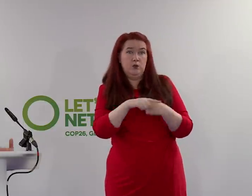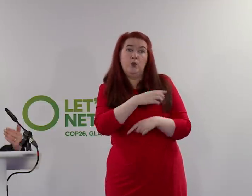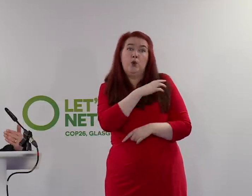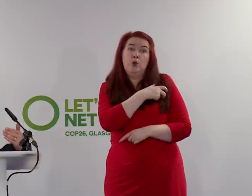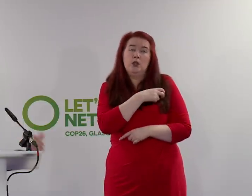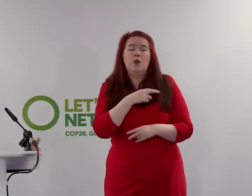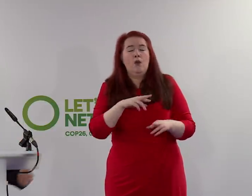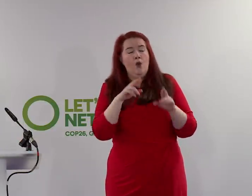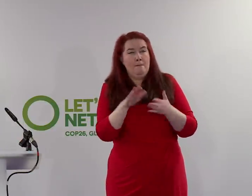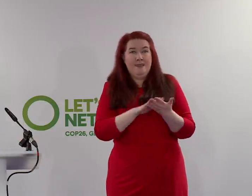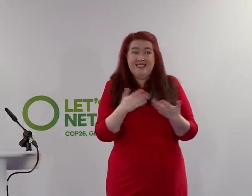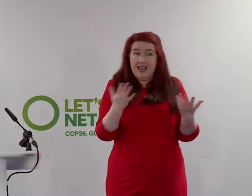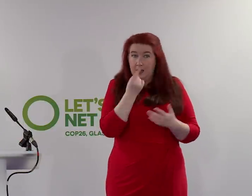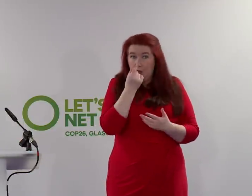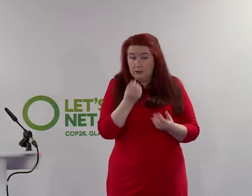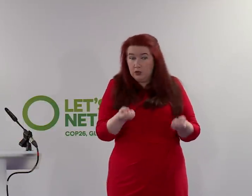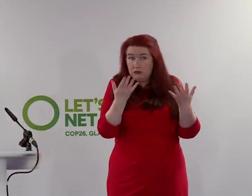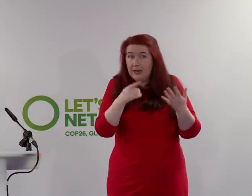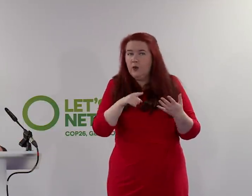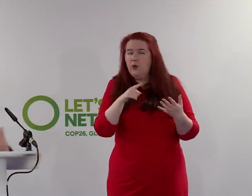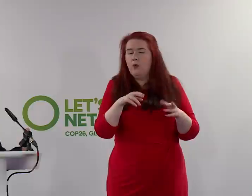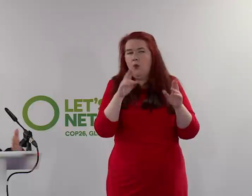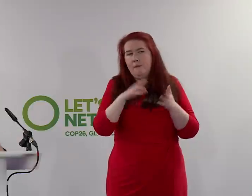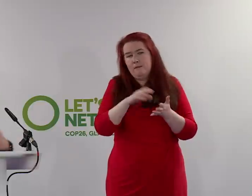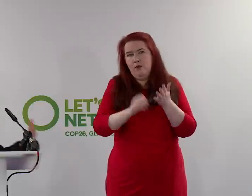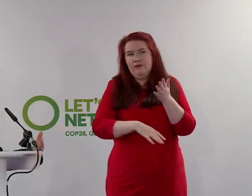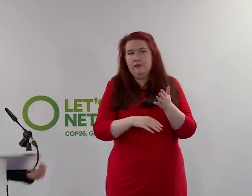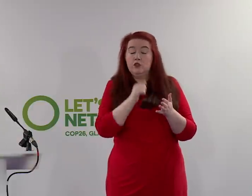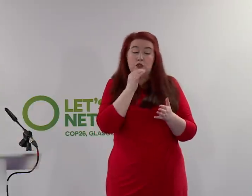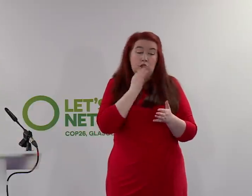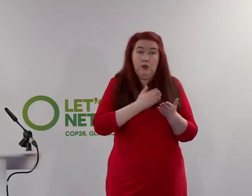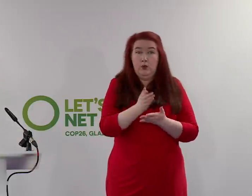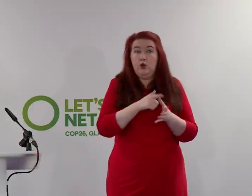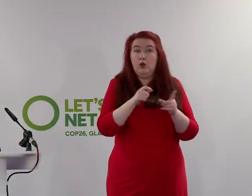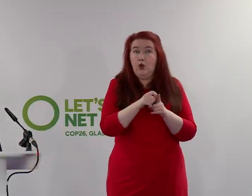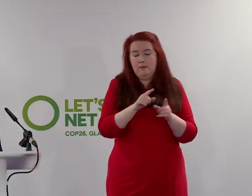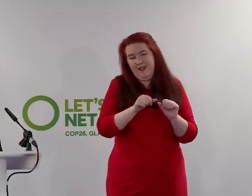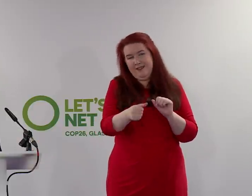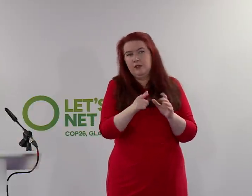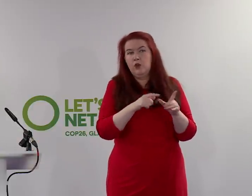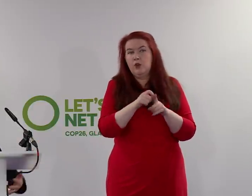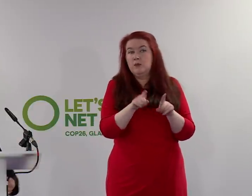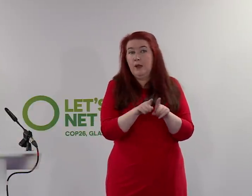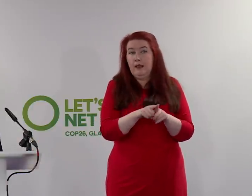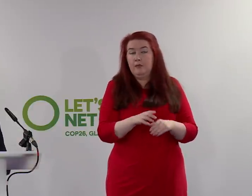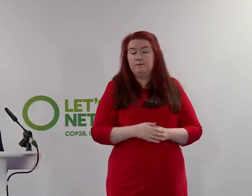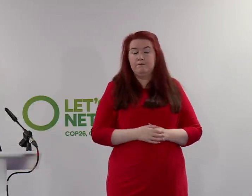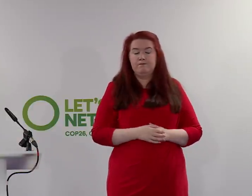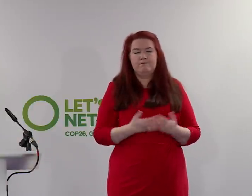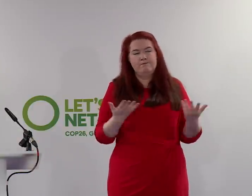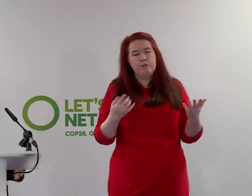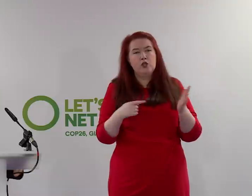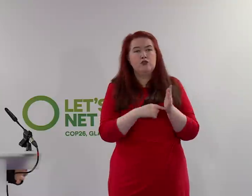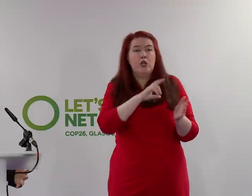any prospect of strike action to be removed, not just for COP but for the period after COP as well. But obviously, trade